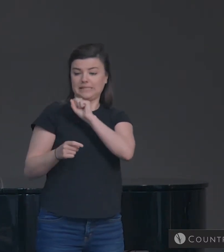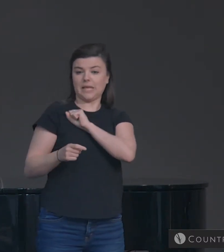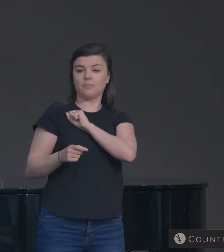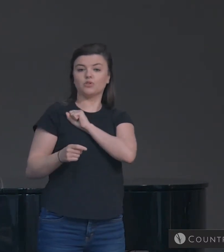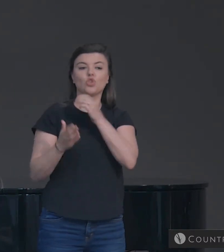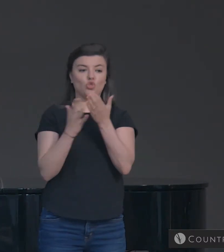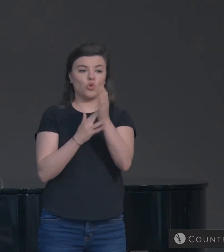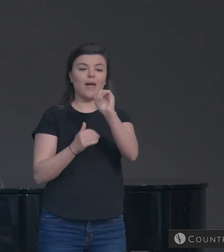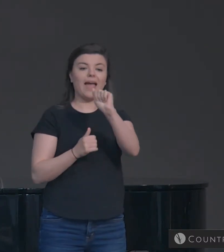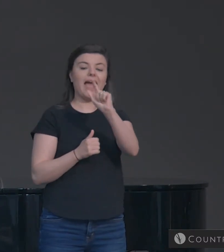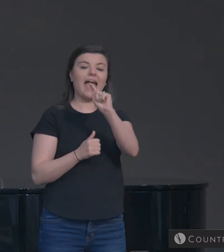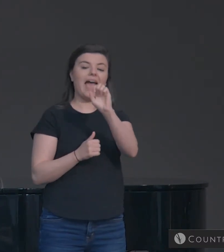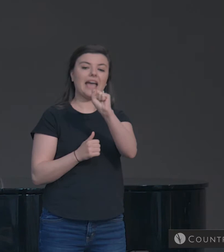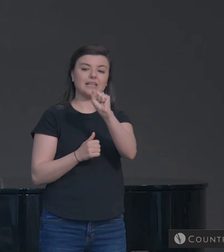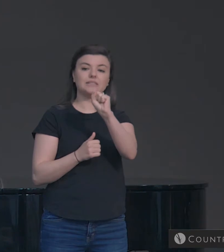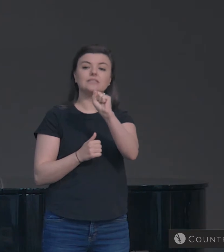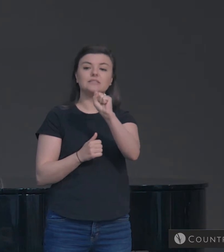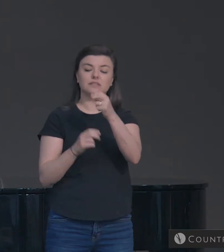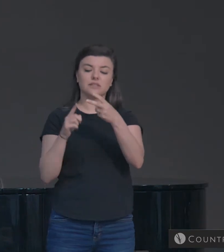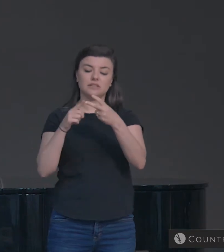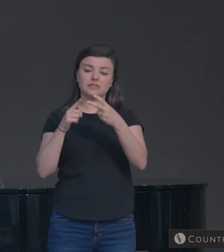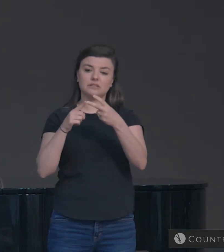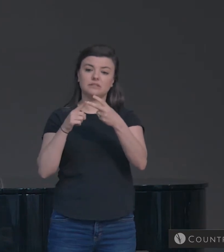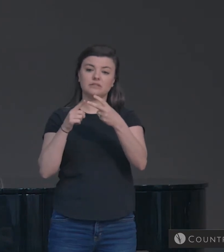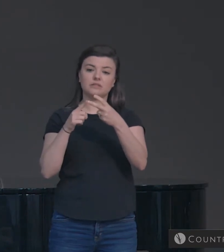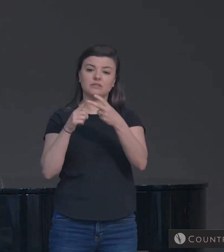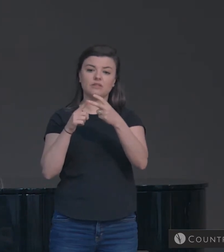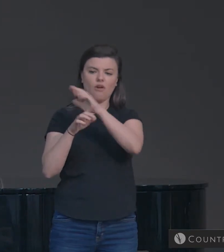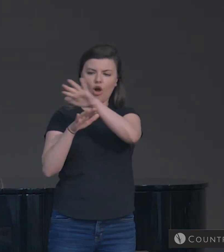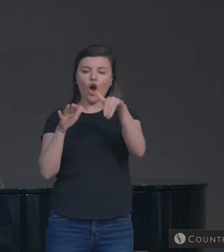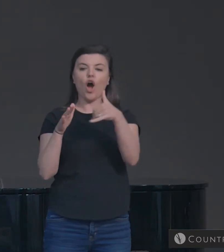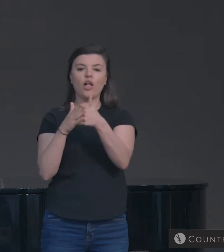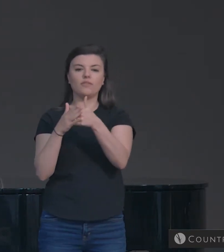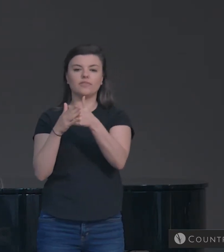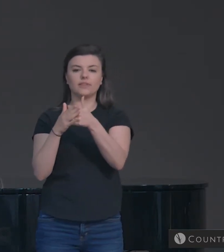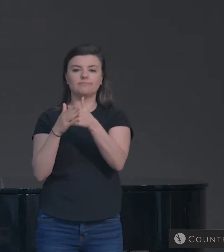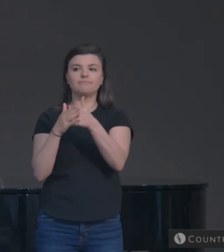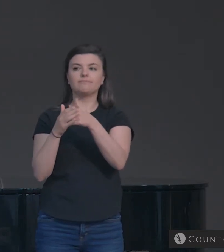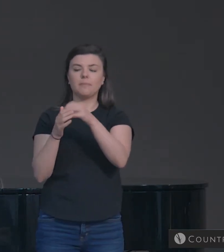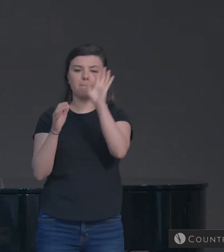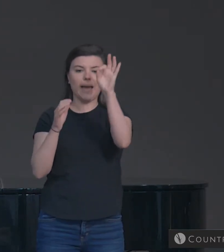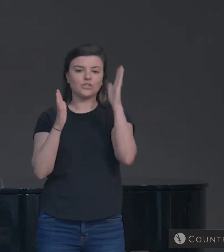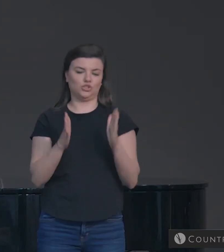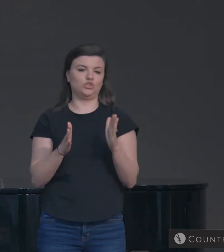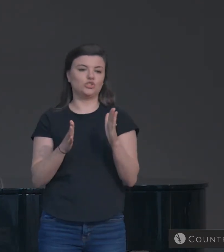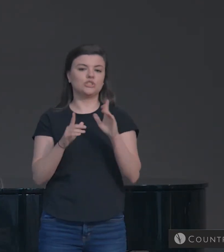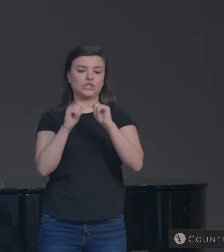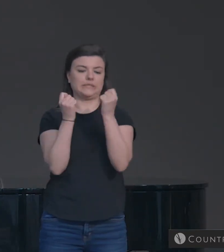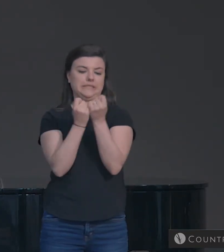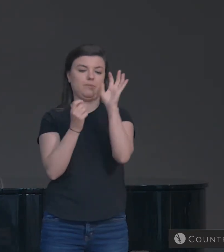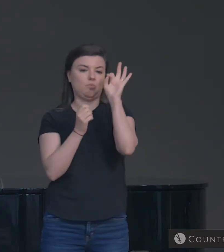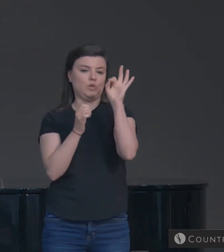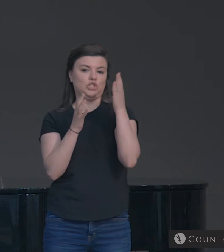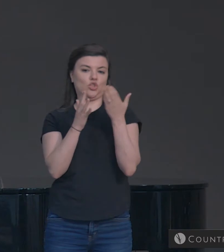Pastor Mike's series through the book of Acts. And the second series that we do is all of the associate pastors are team preaching through